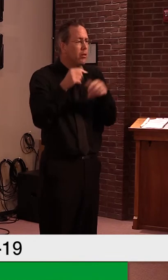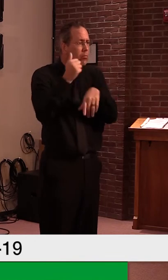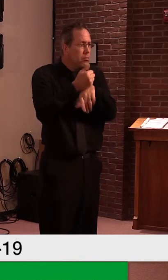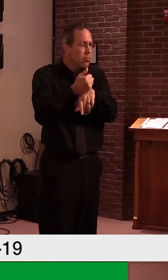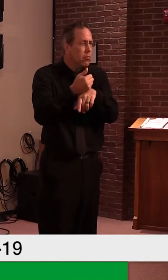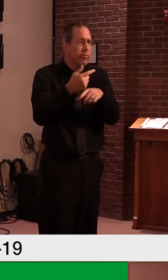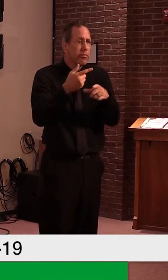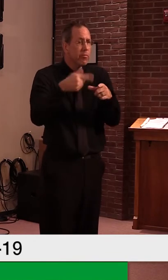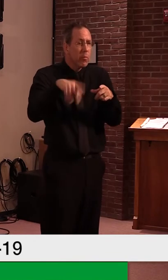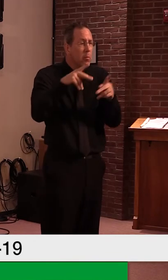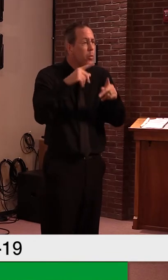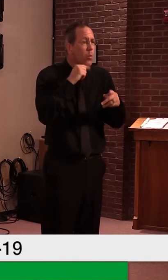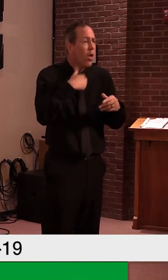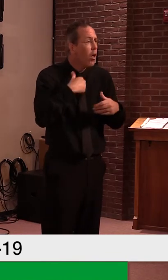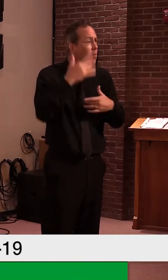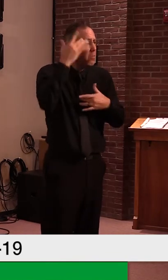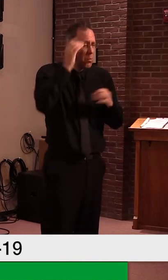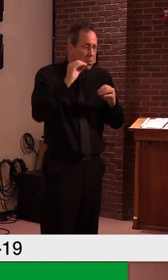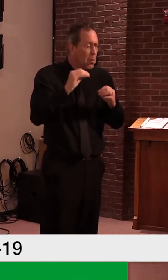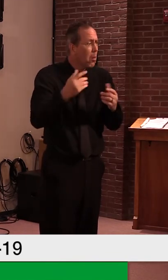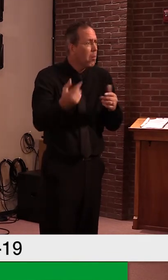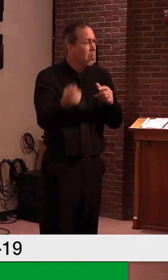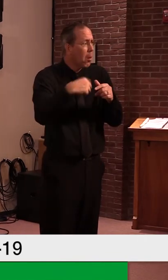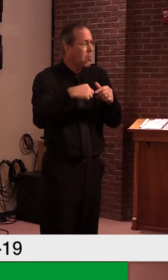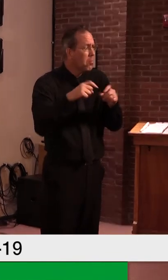they could take that approach. Dr. Levine.